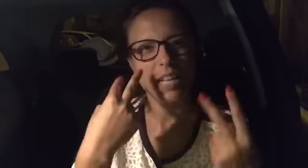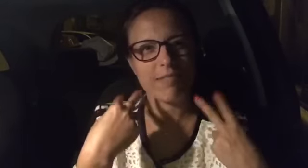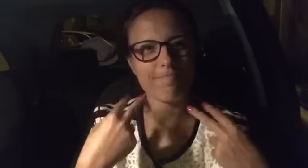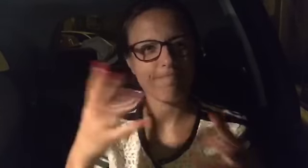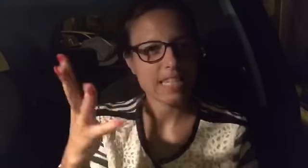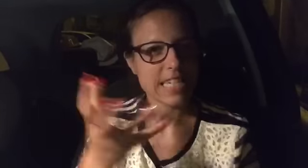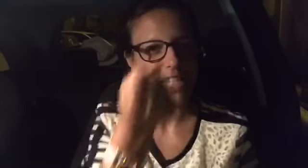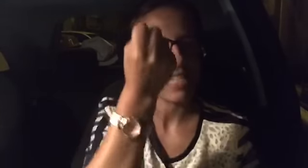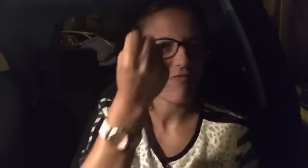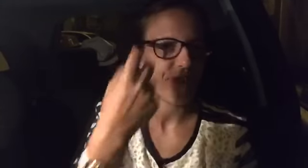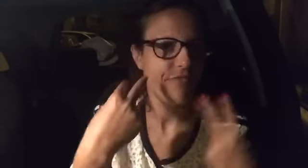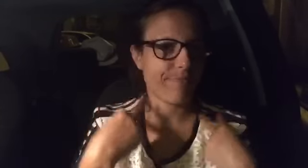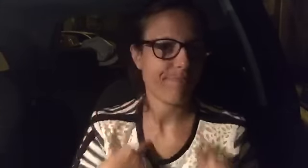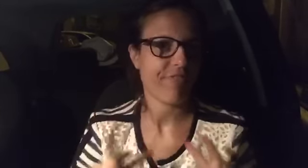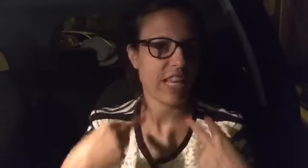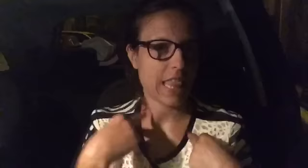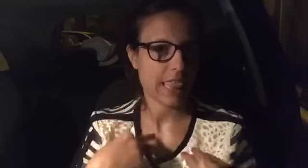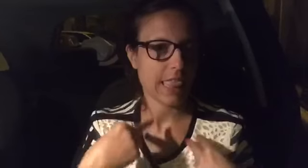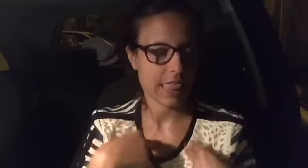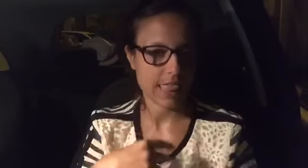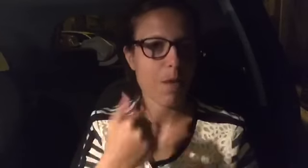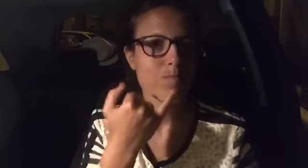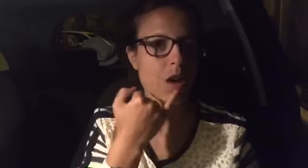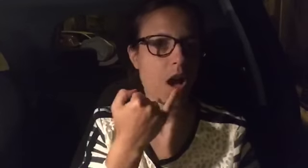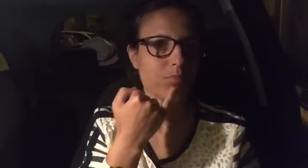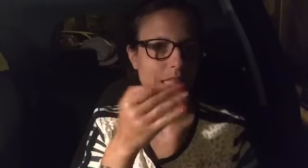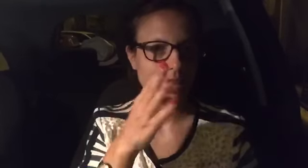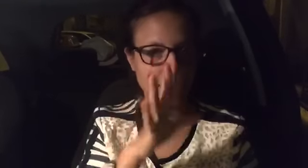just like I you,